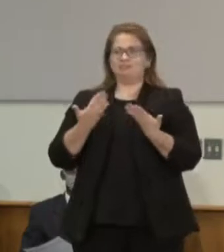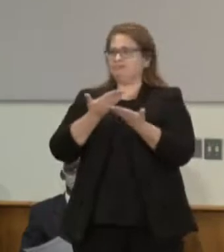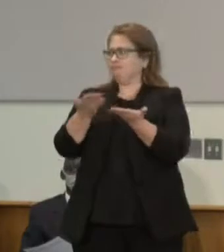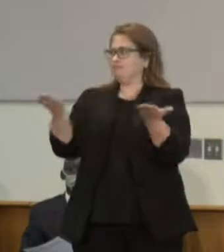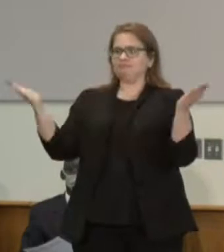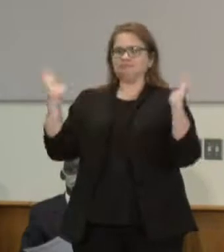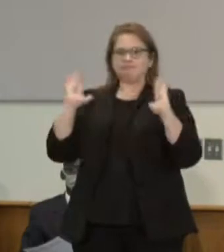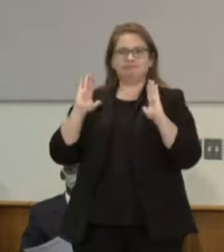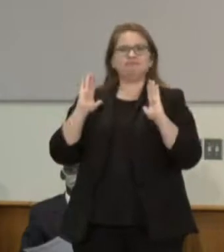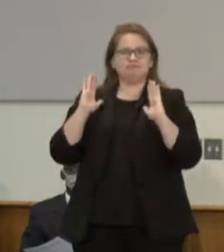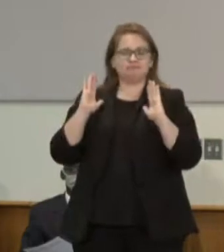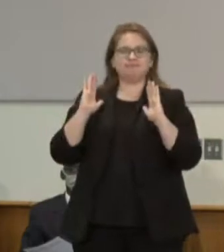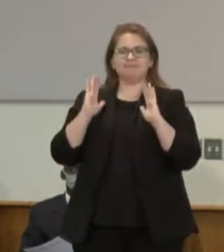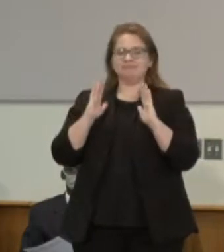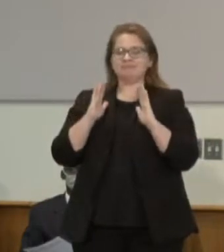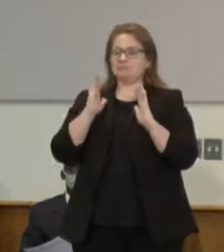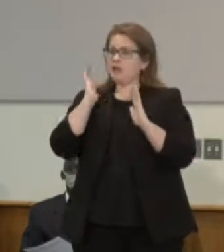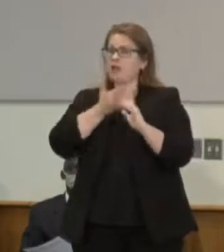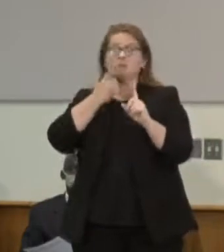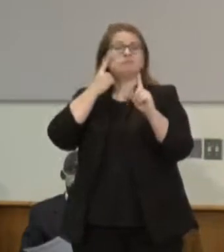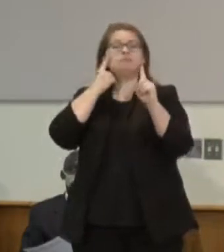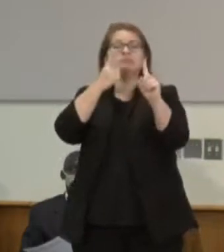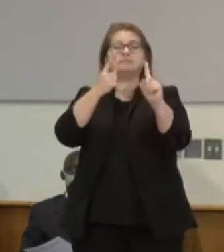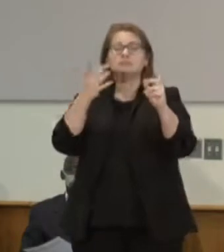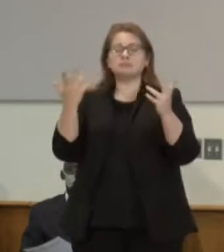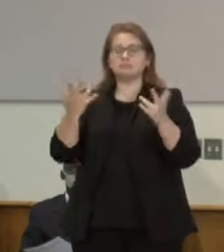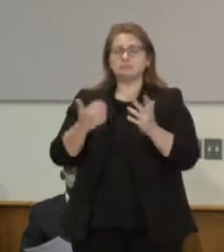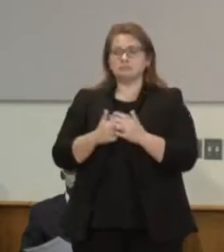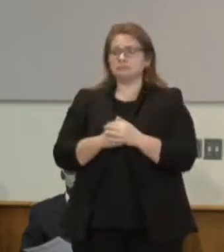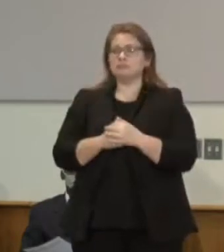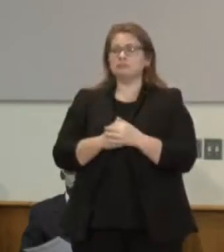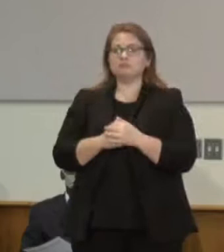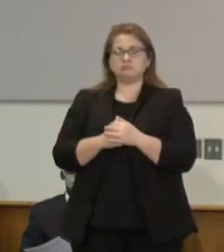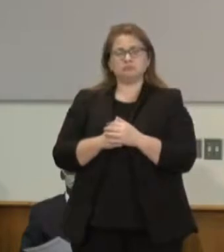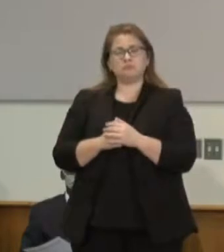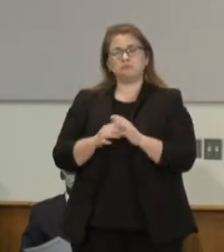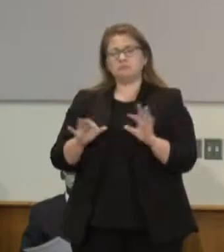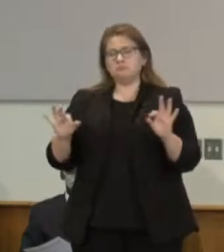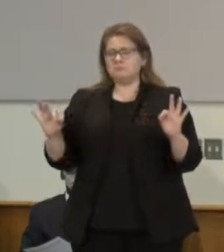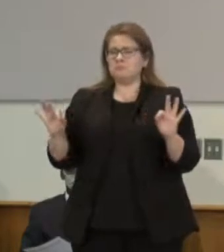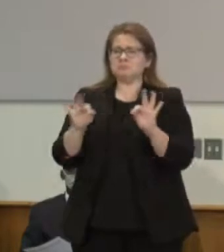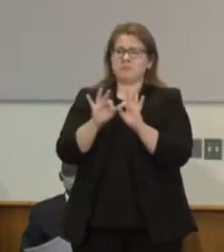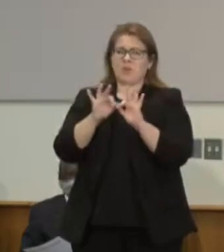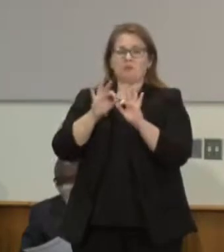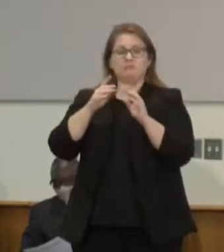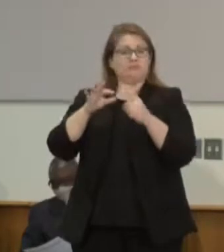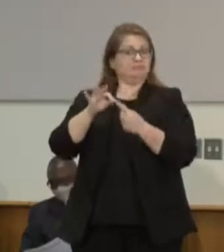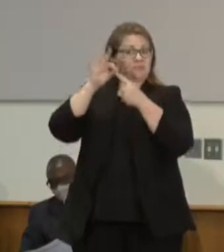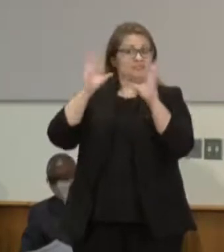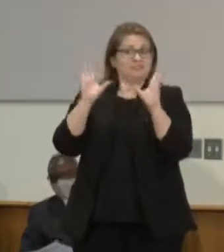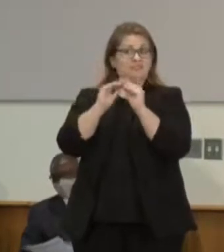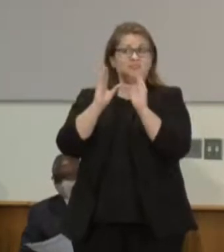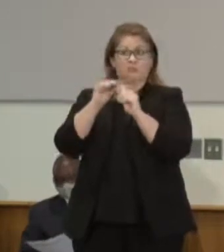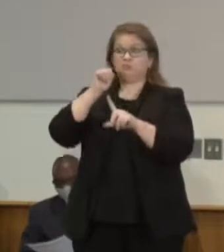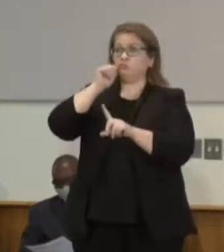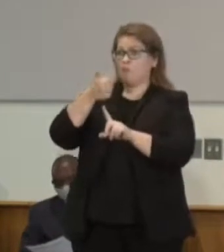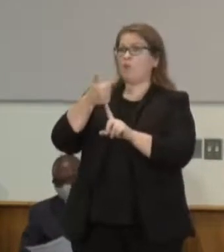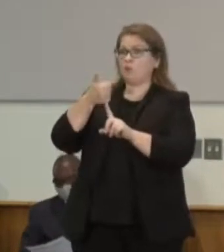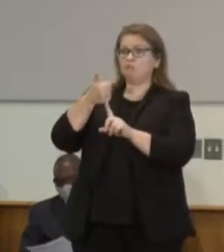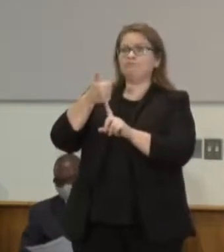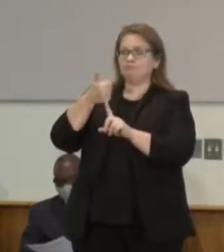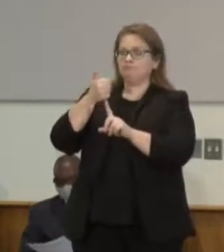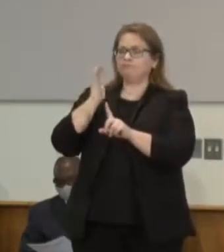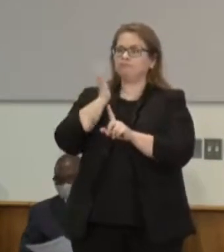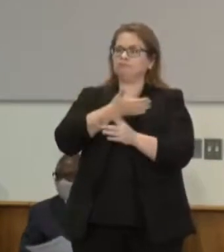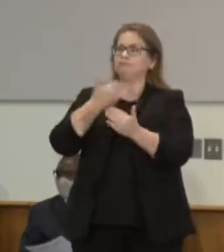towards what we hope will be a pivotal special session. We all have a role to play in fighting for justice,